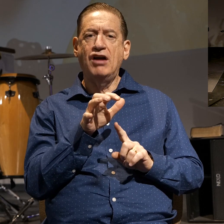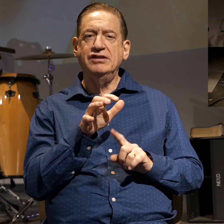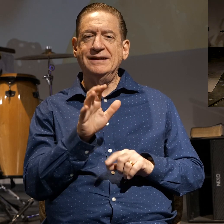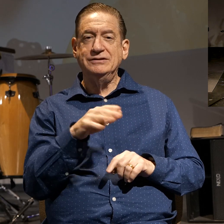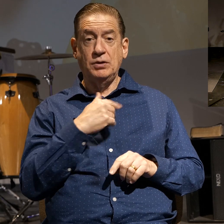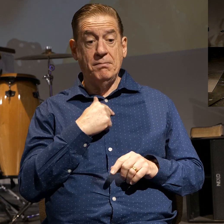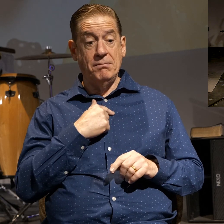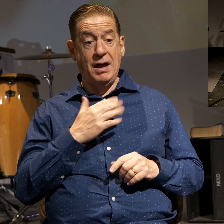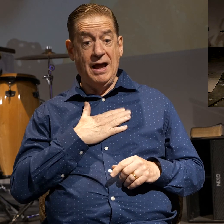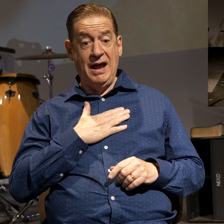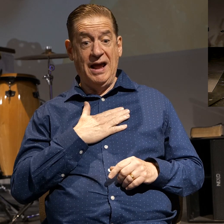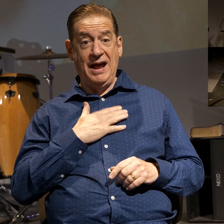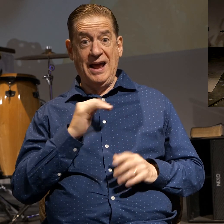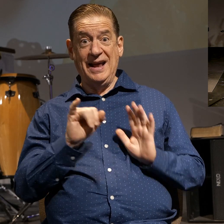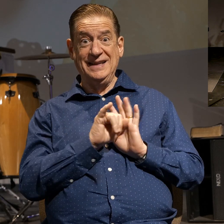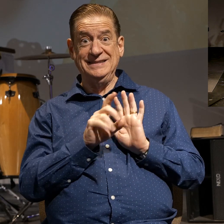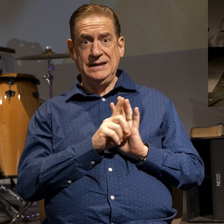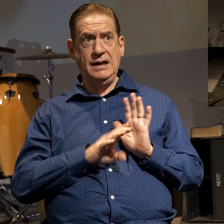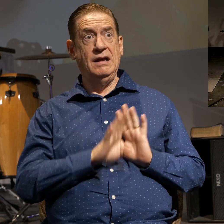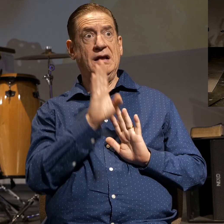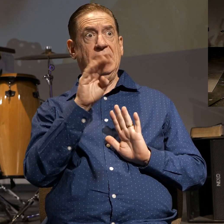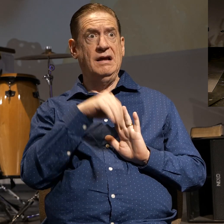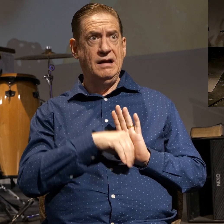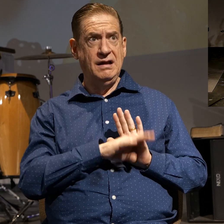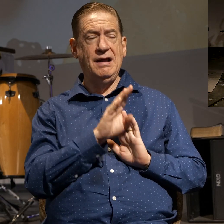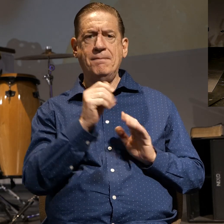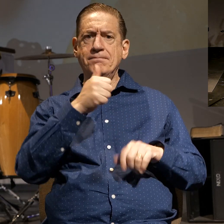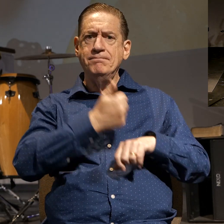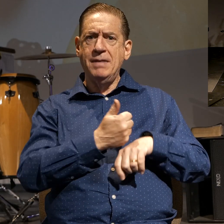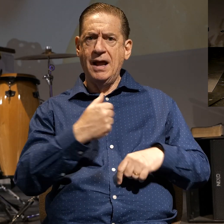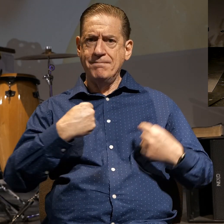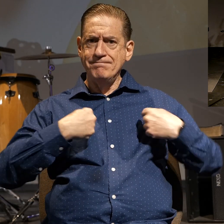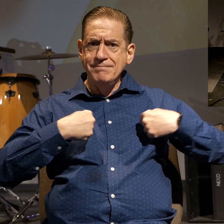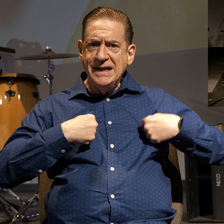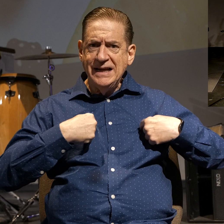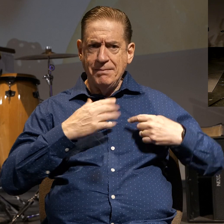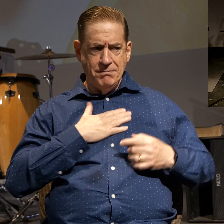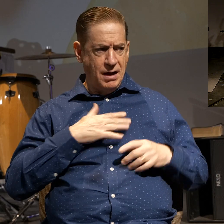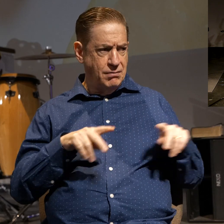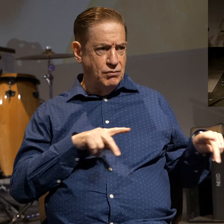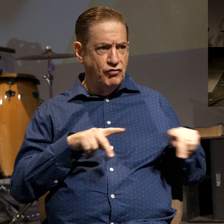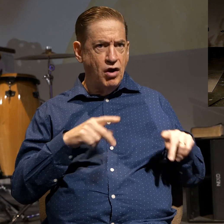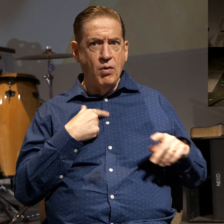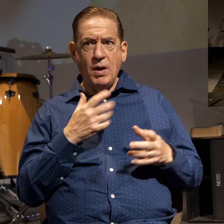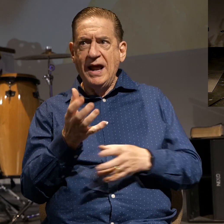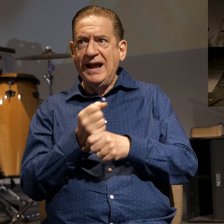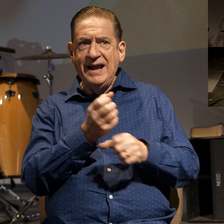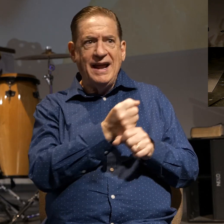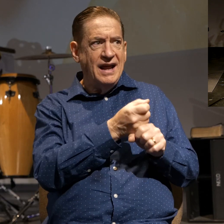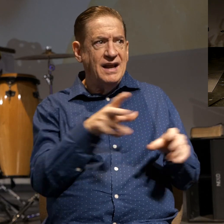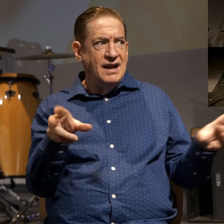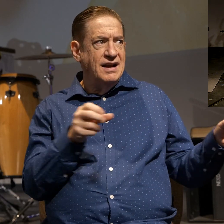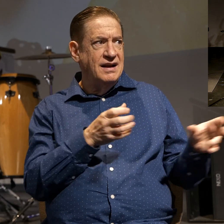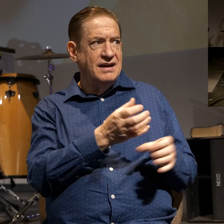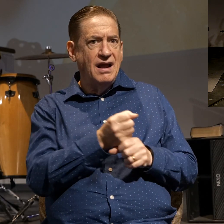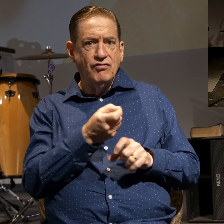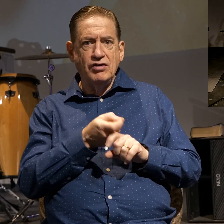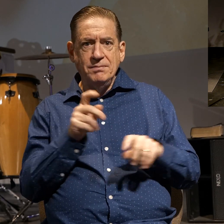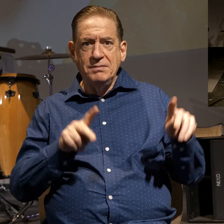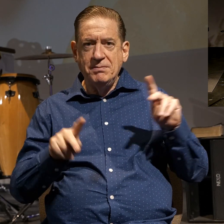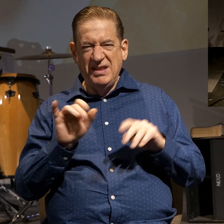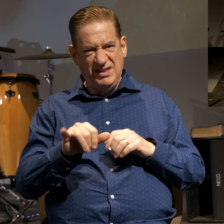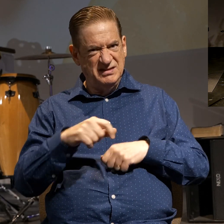me, my performance, what I'm receiving from people. That's the flesh.